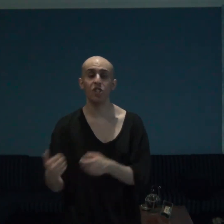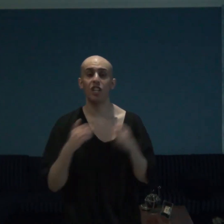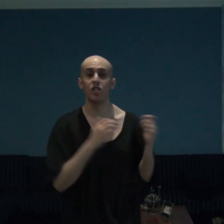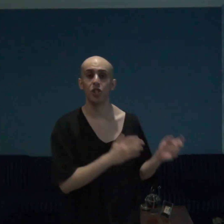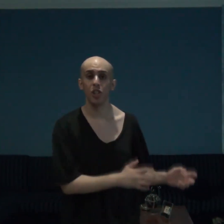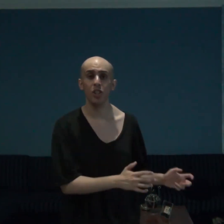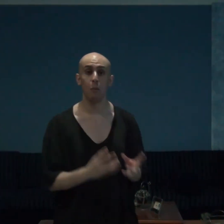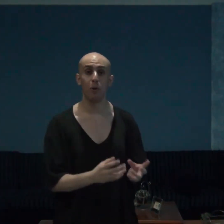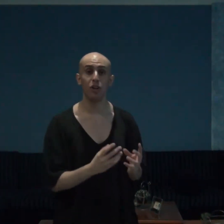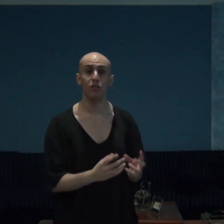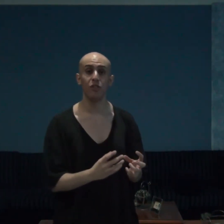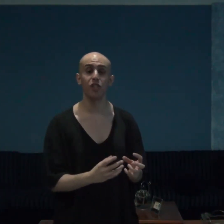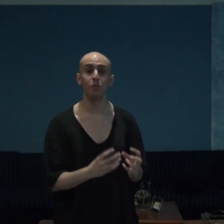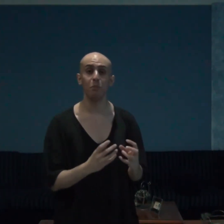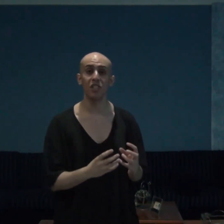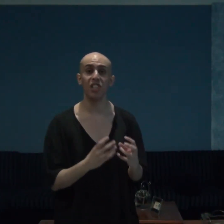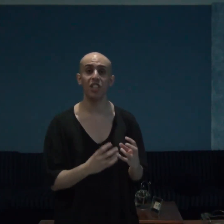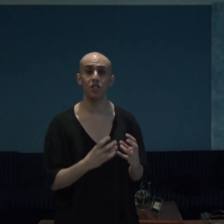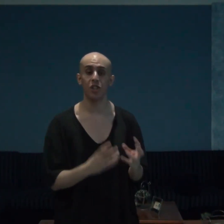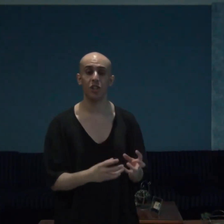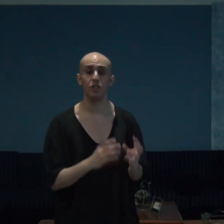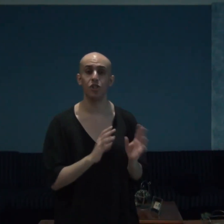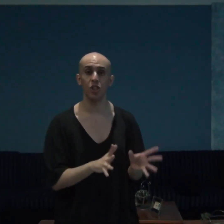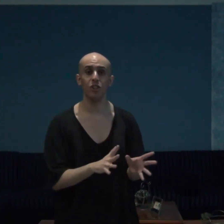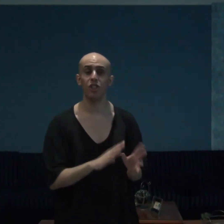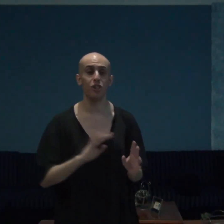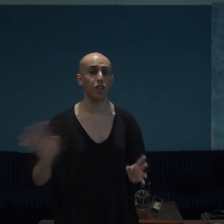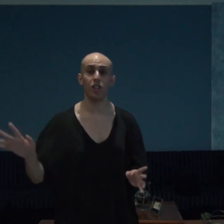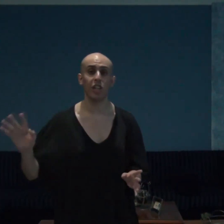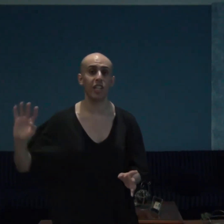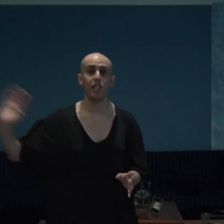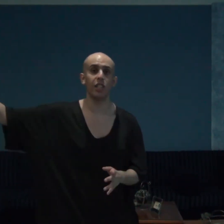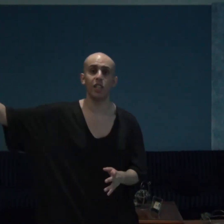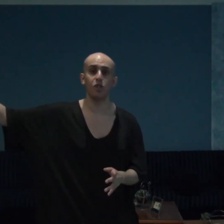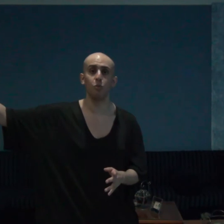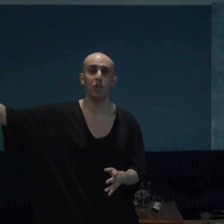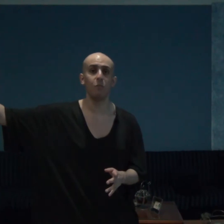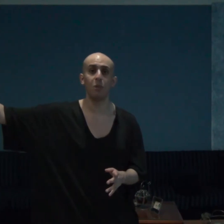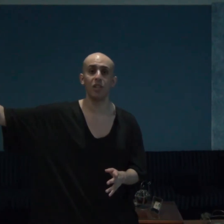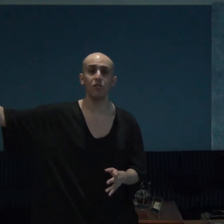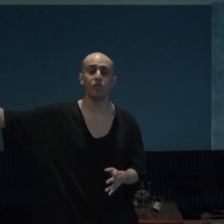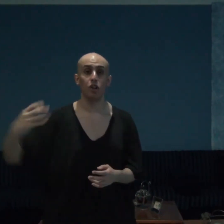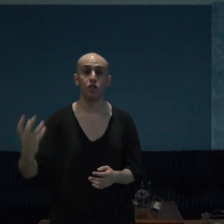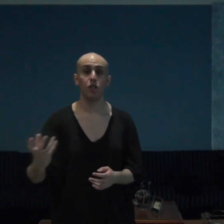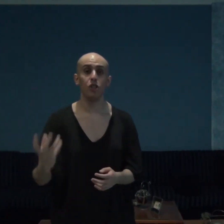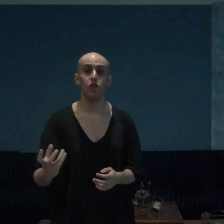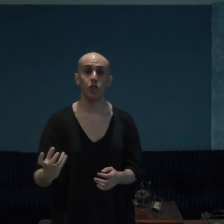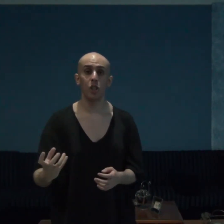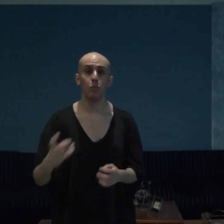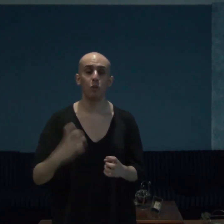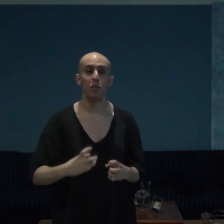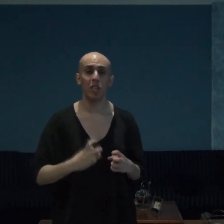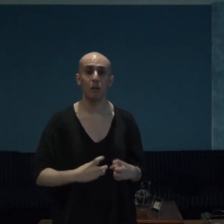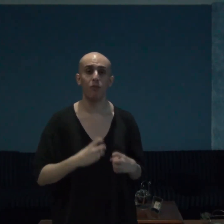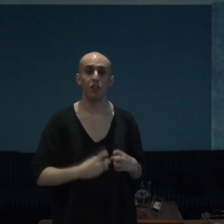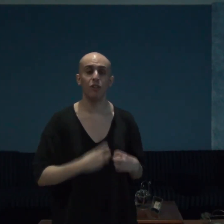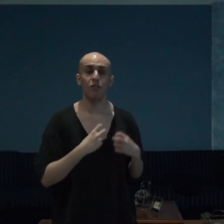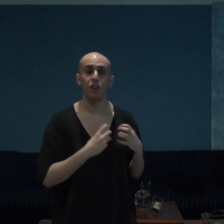and Jill upon first meeting each other Jill did not like Guts one bit until Jill would become very fond